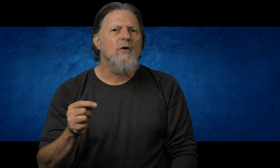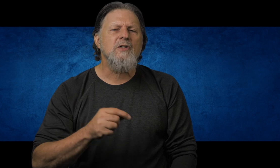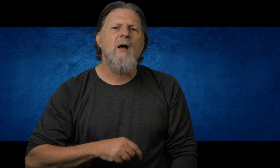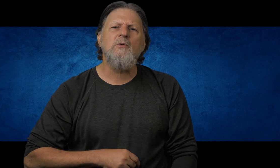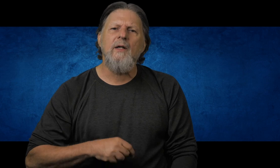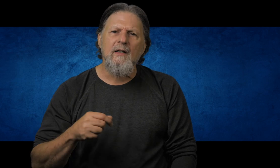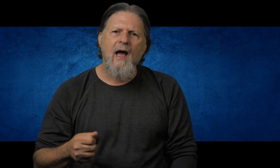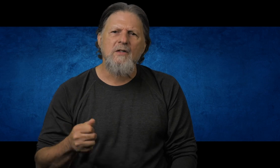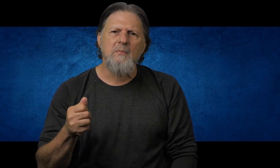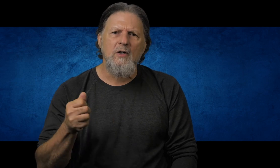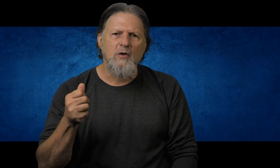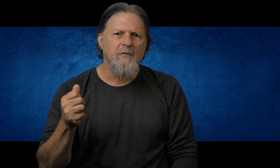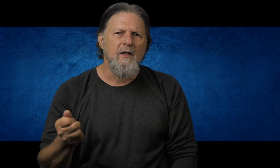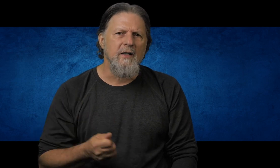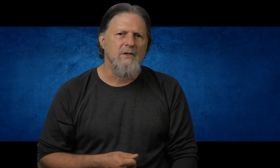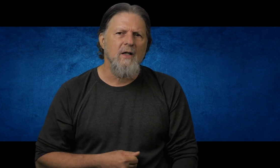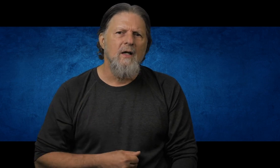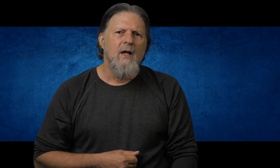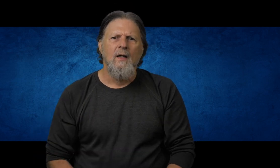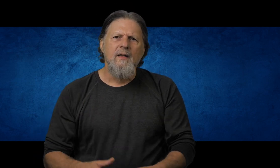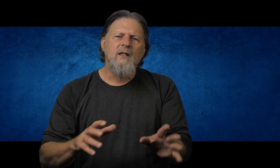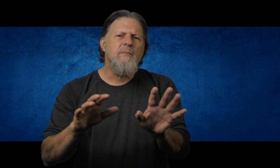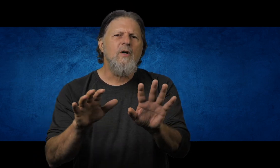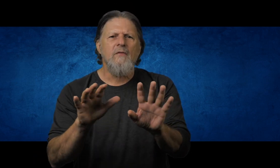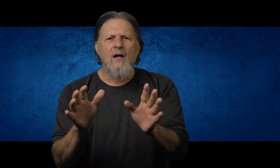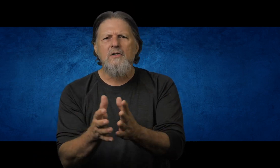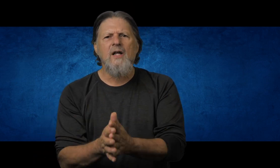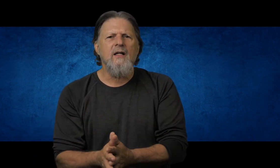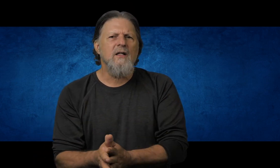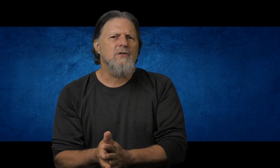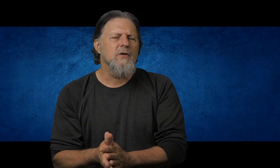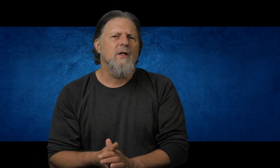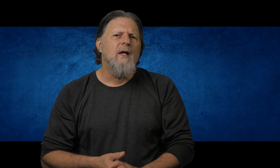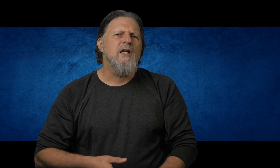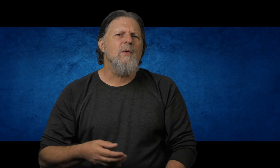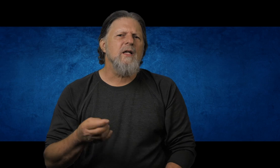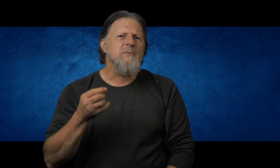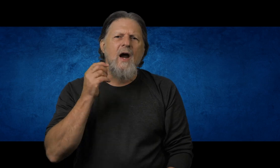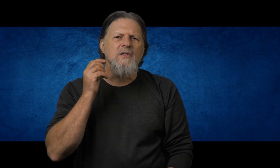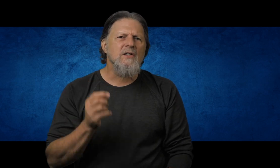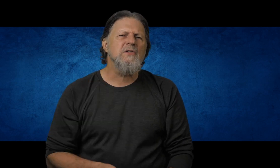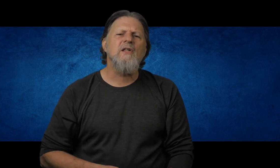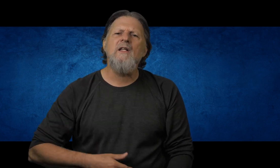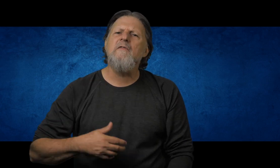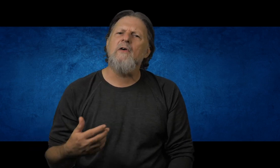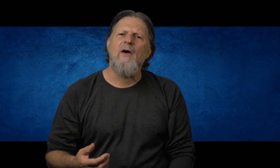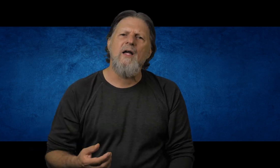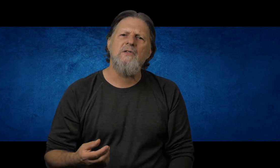those times we lack spiritual feelings. Then the beauty of understanding this truth is what inspires us to live for Christ.